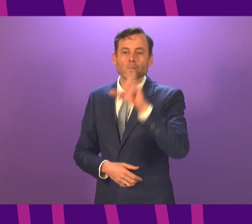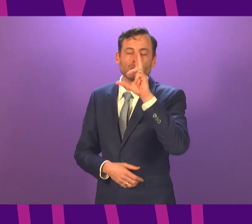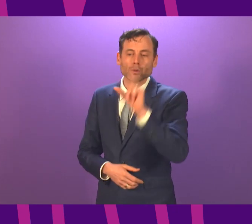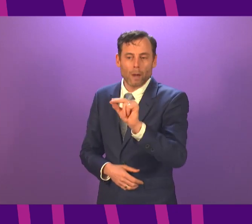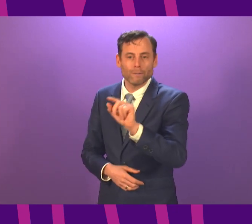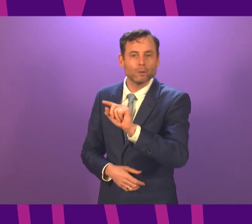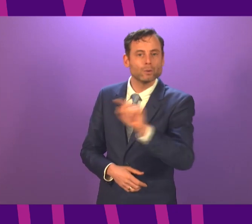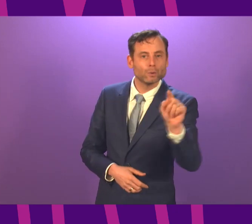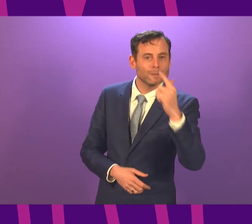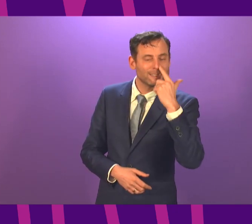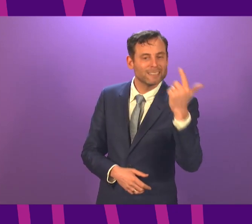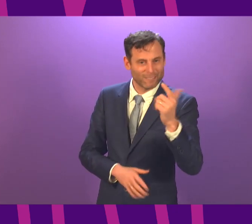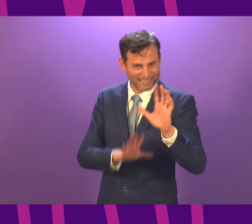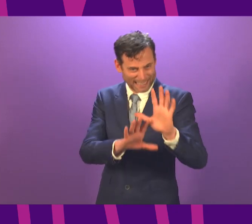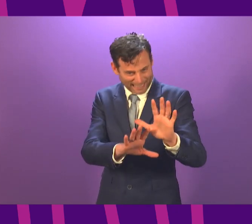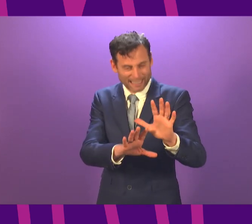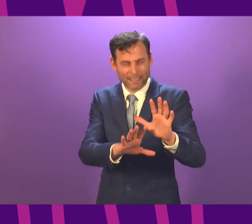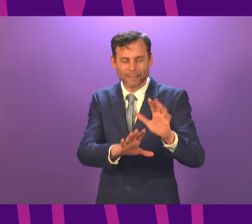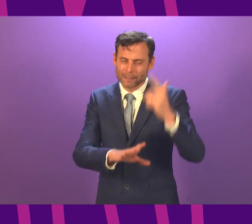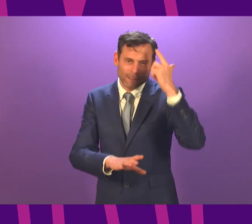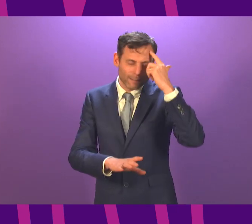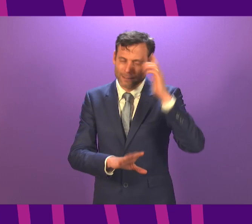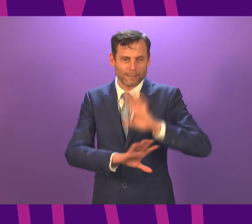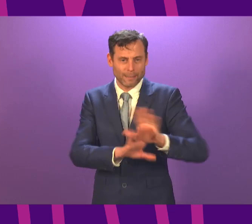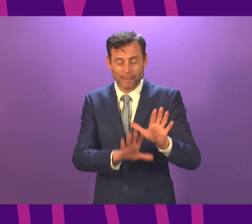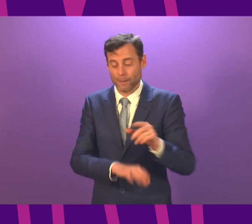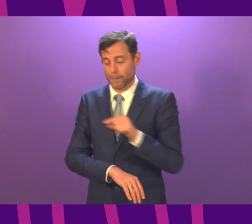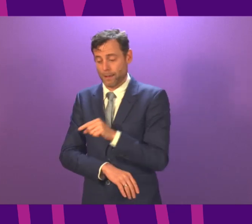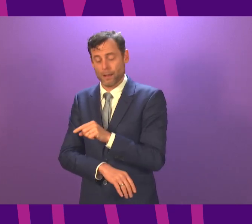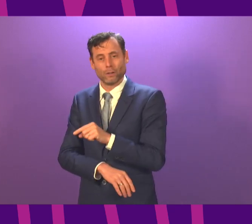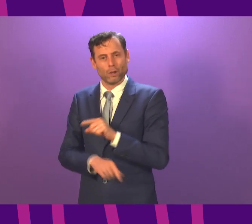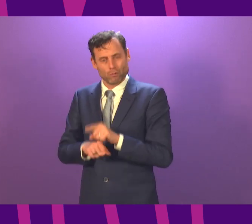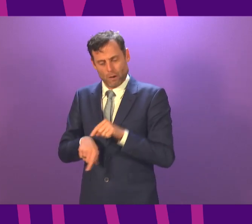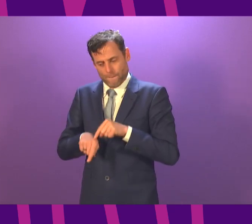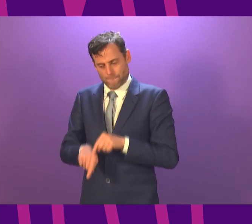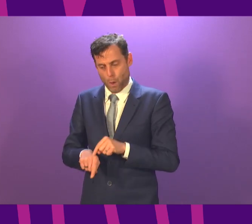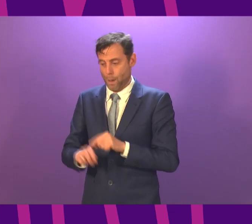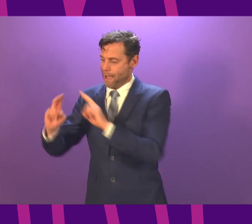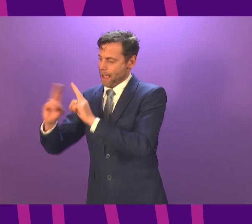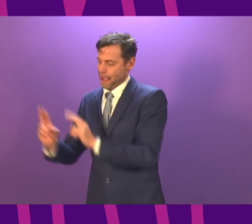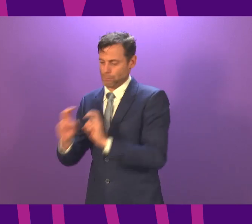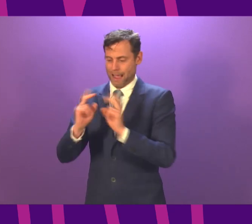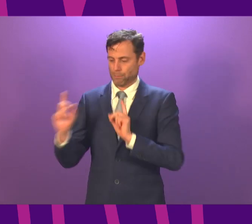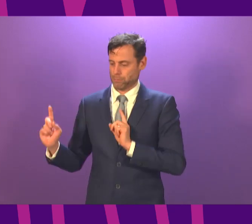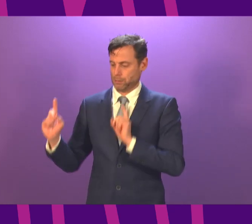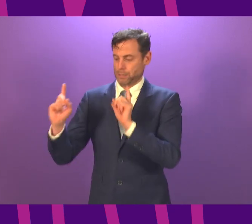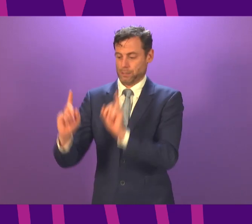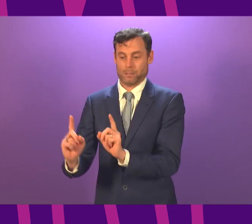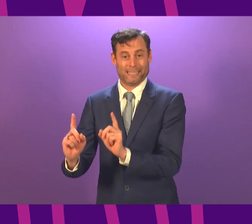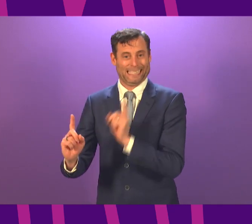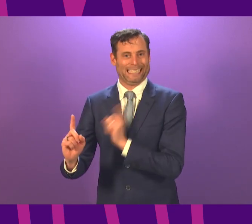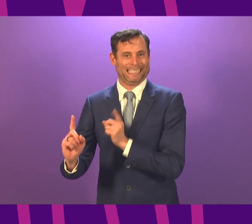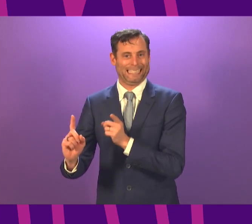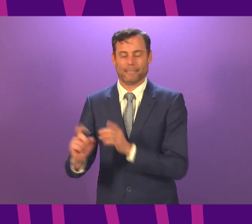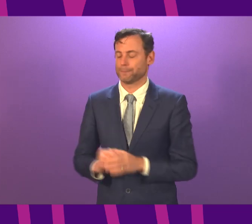way that is consistent with the two people from two households rule. In addition, strict travel restrictions remain in place across